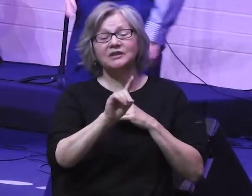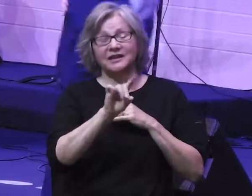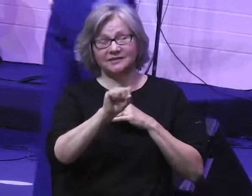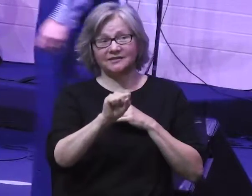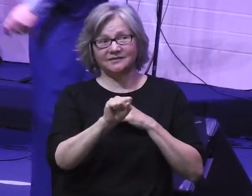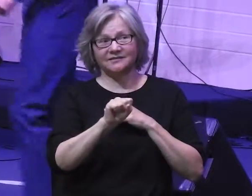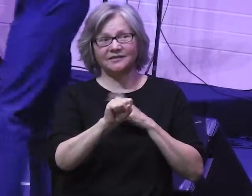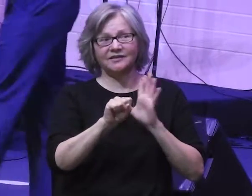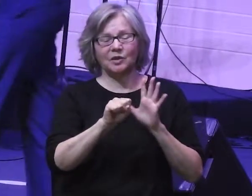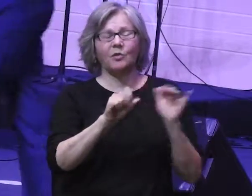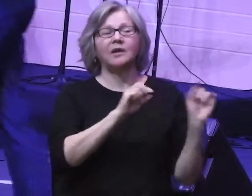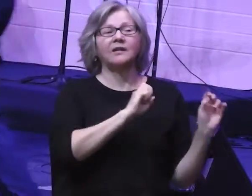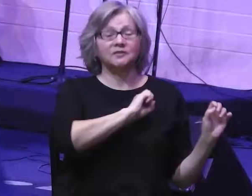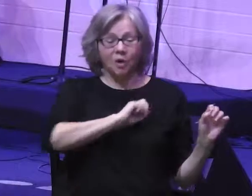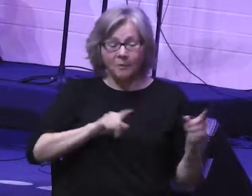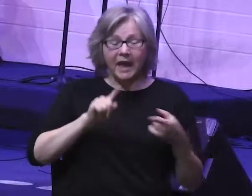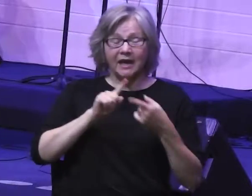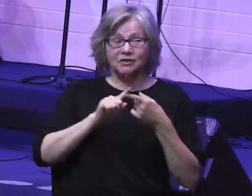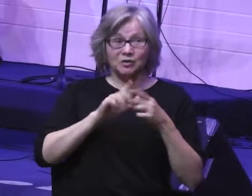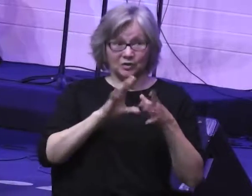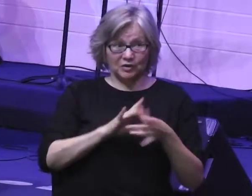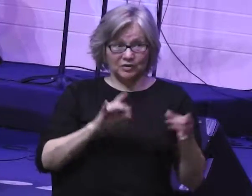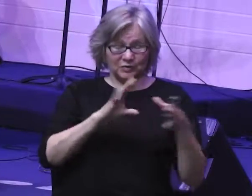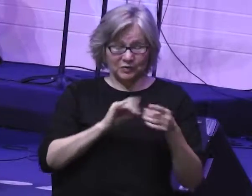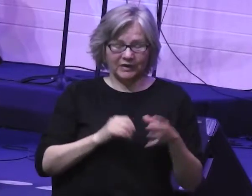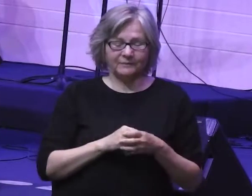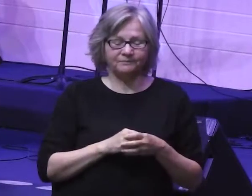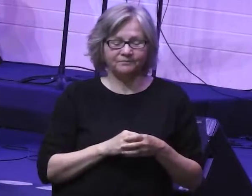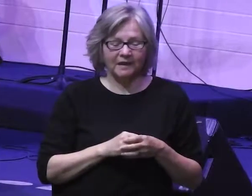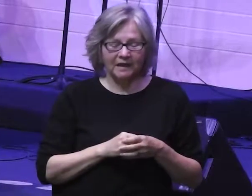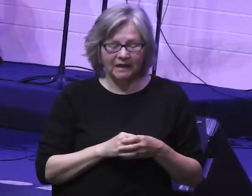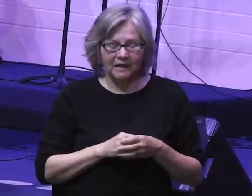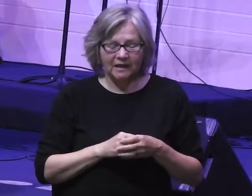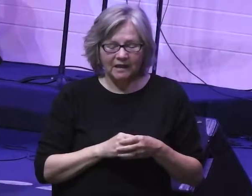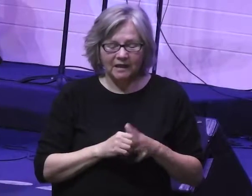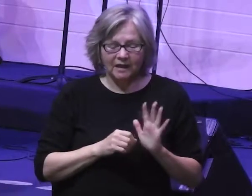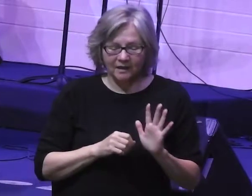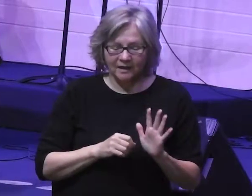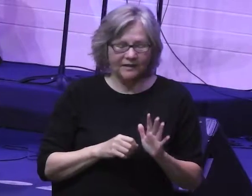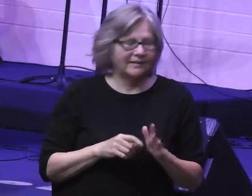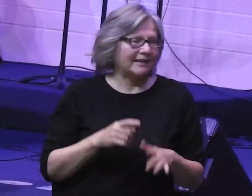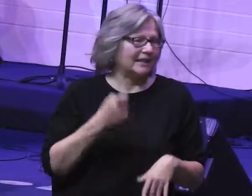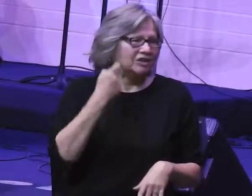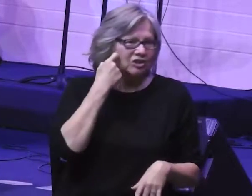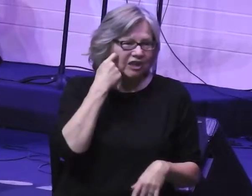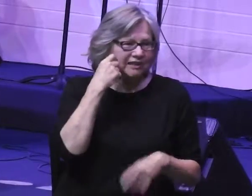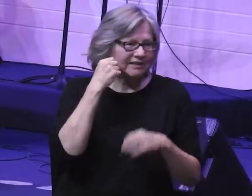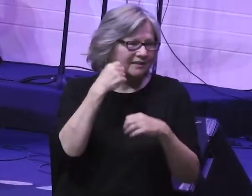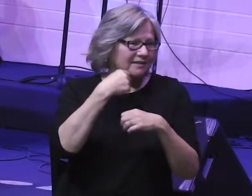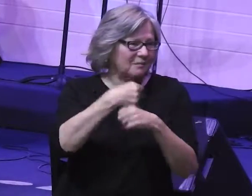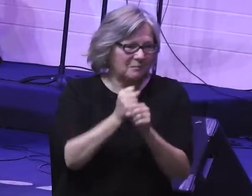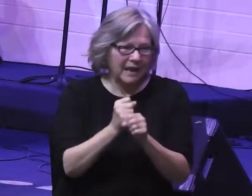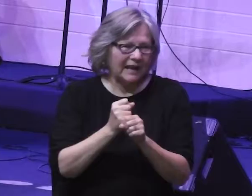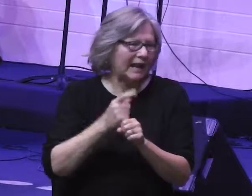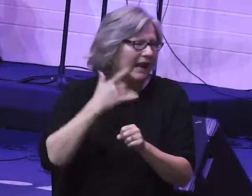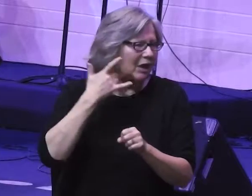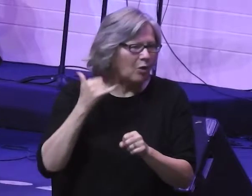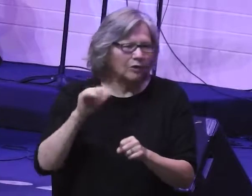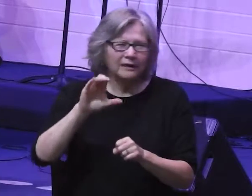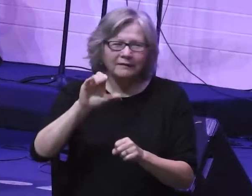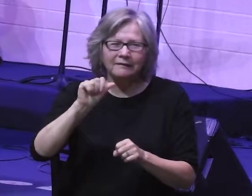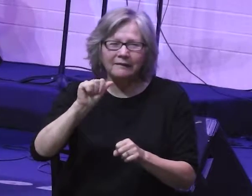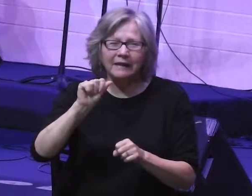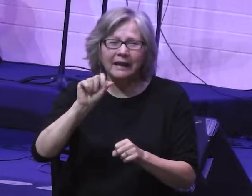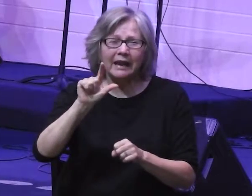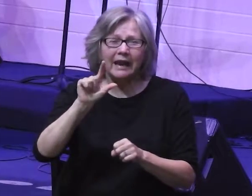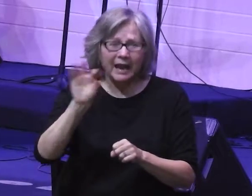32. So let's pick up with where we left off, where they just made this golden calf idol and see